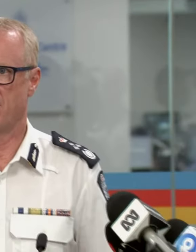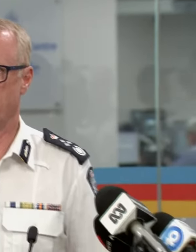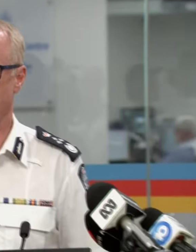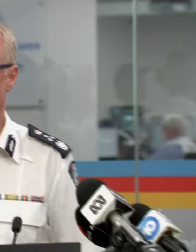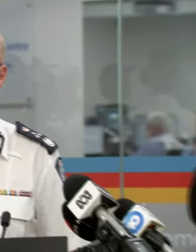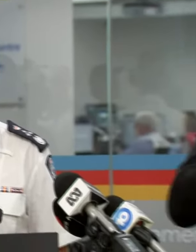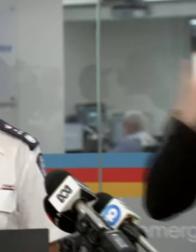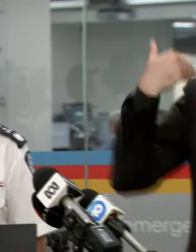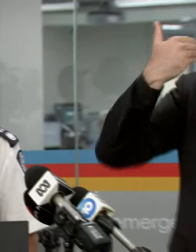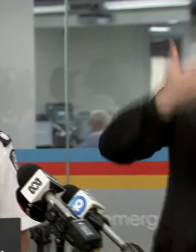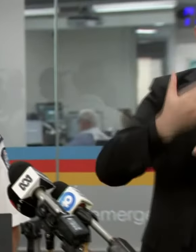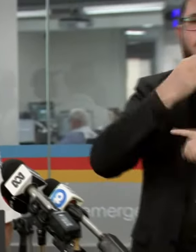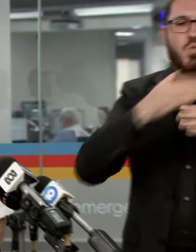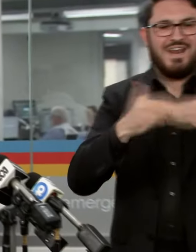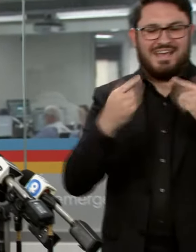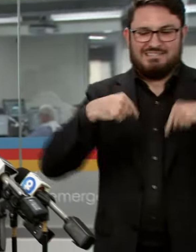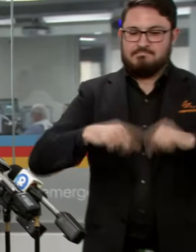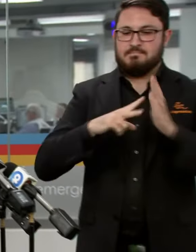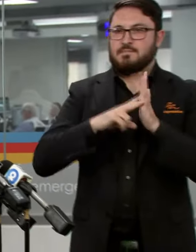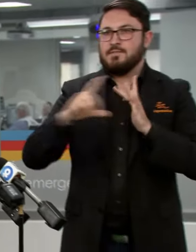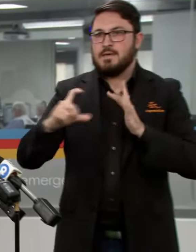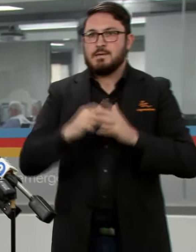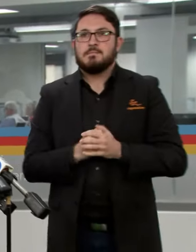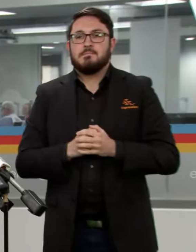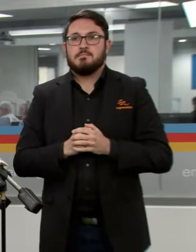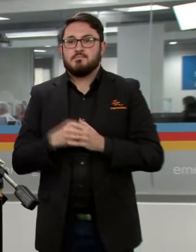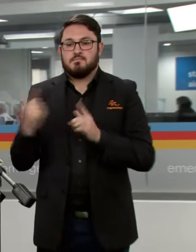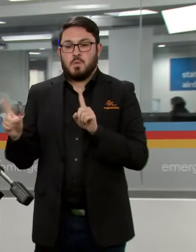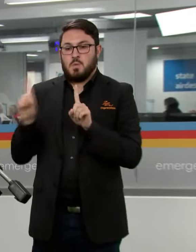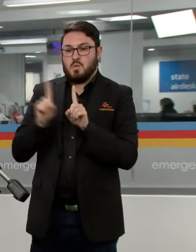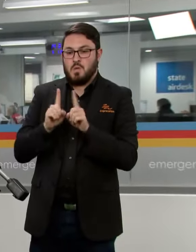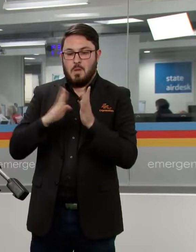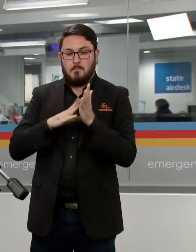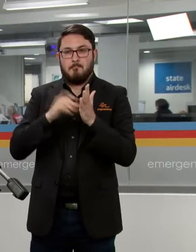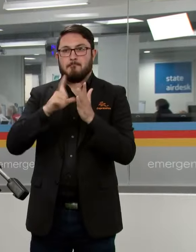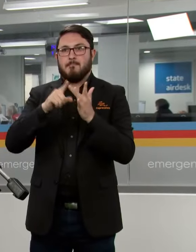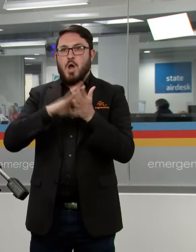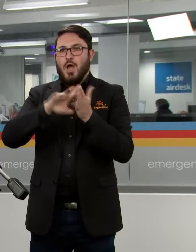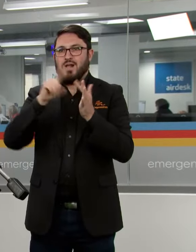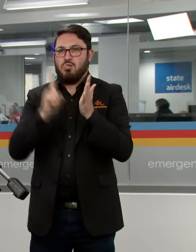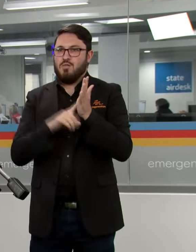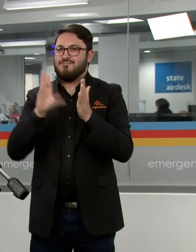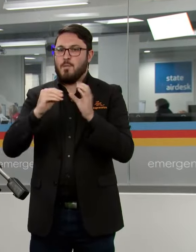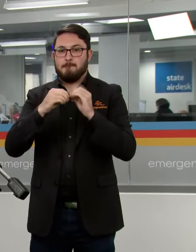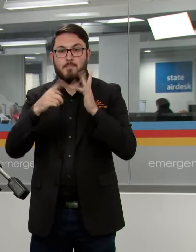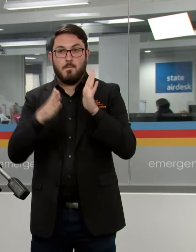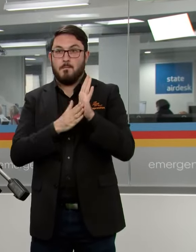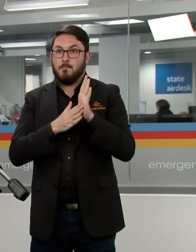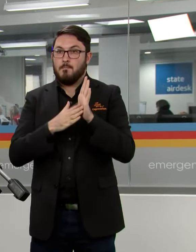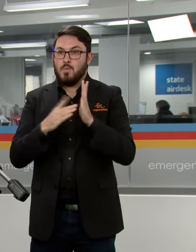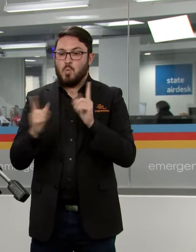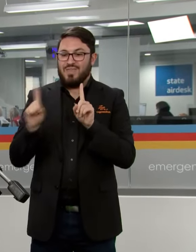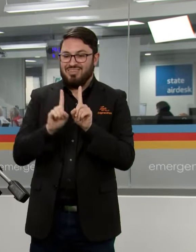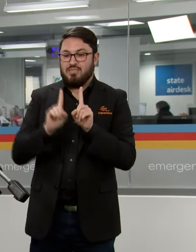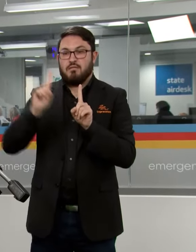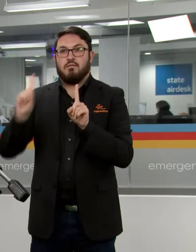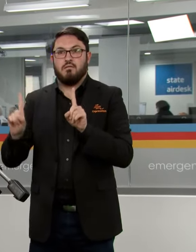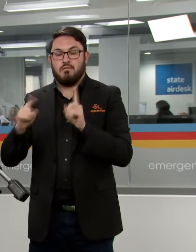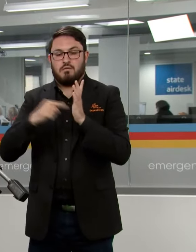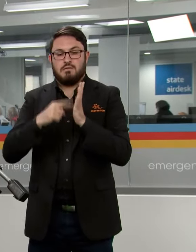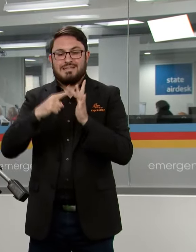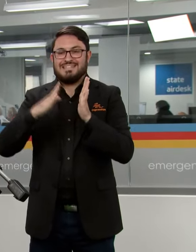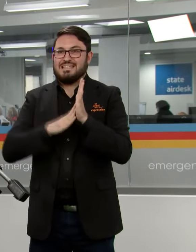had over the last couple of days here in Victoria. I'm joined by Michael Efron from the Bureau of Meteorology who's here with me and